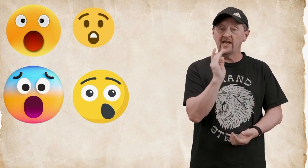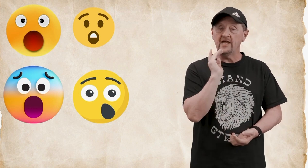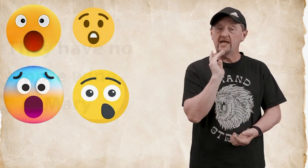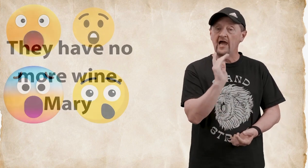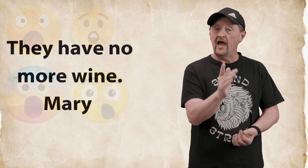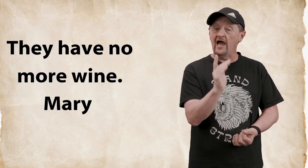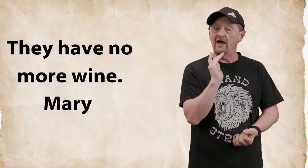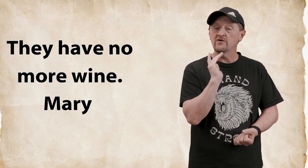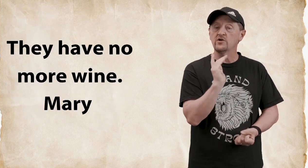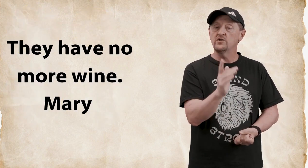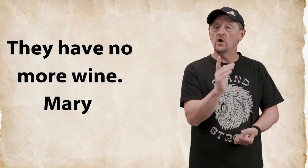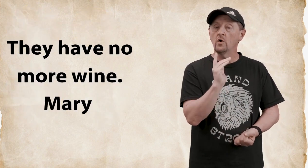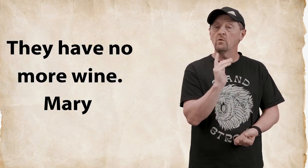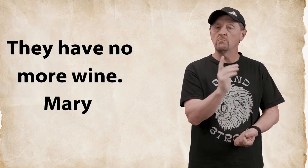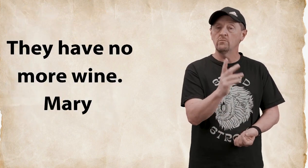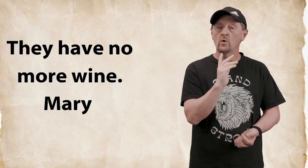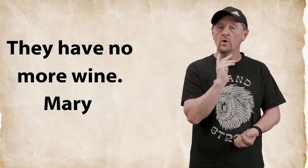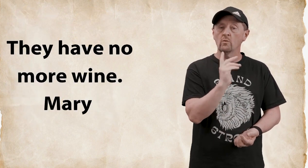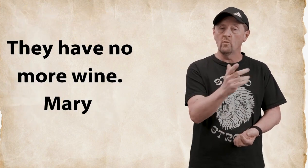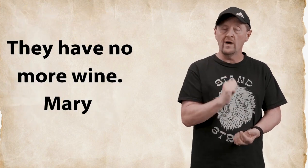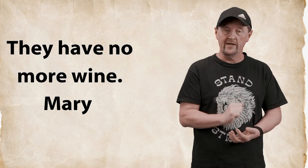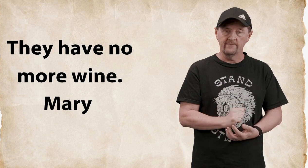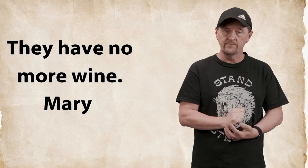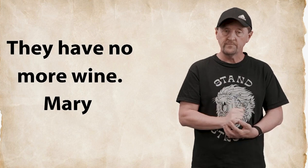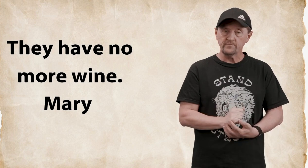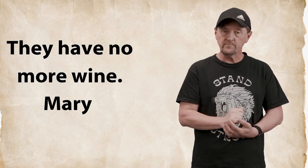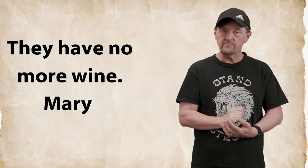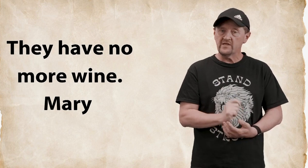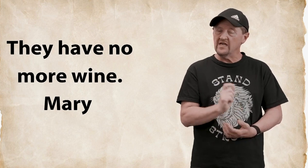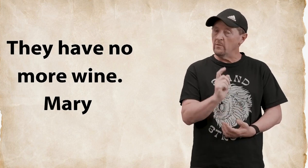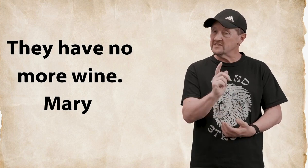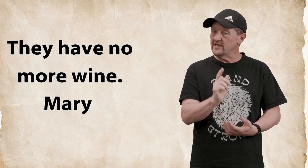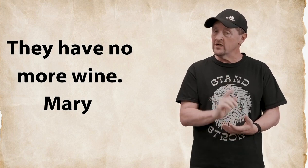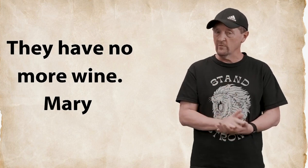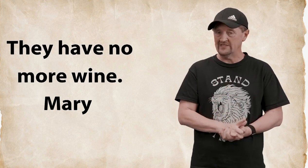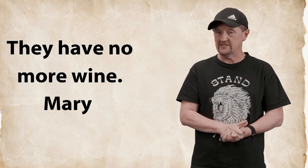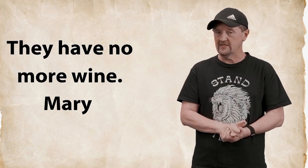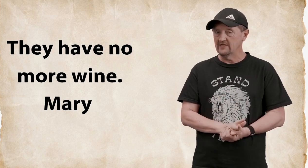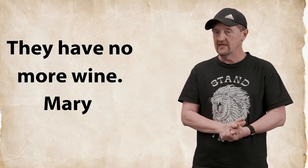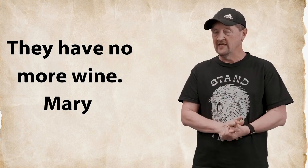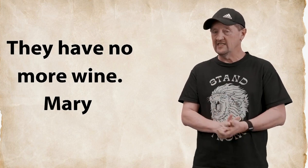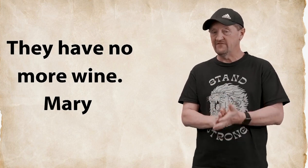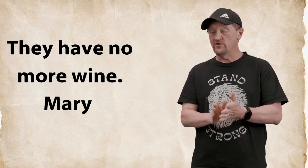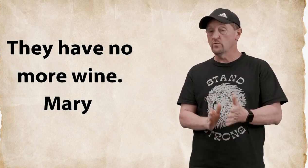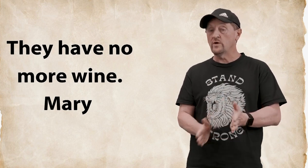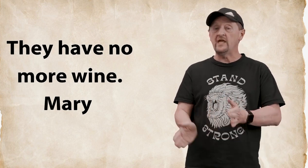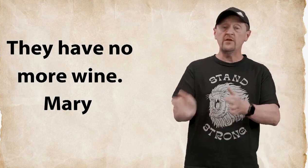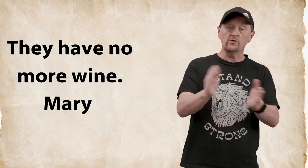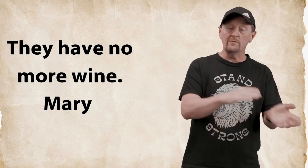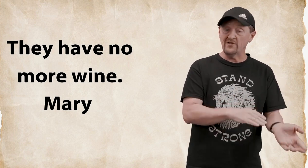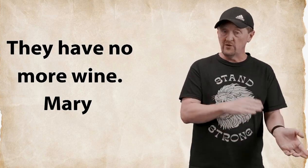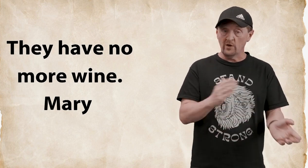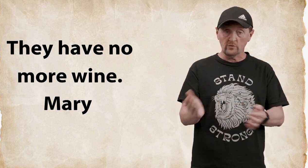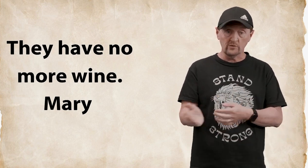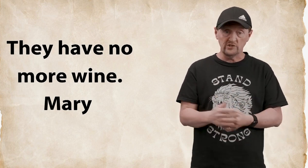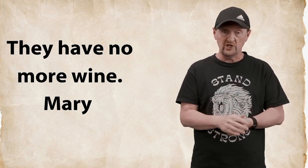have no more wine now what's interesting is if you read through matthew mark luke and john